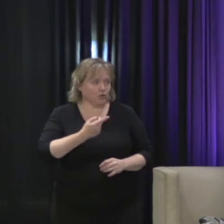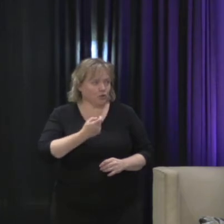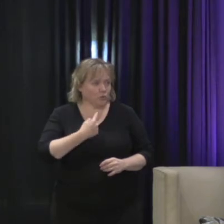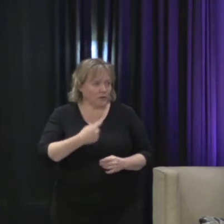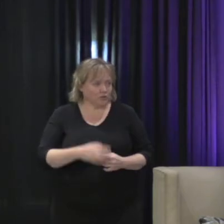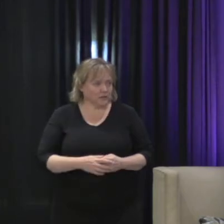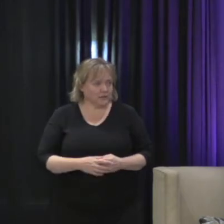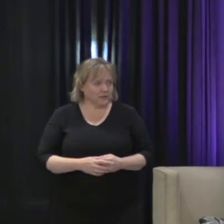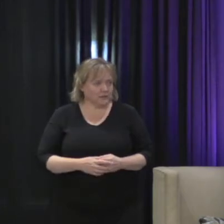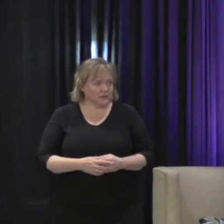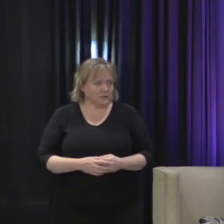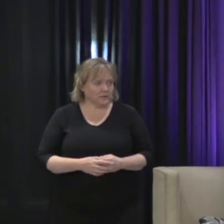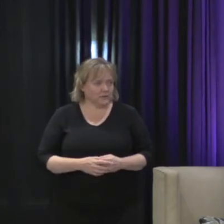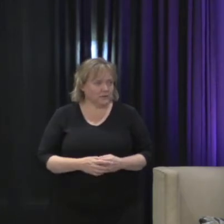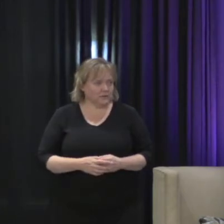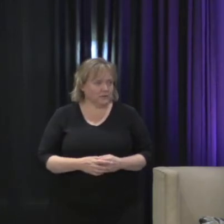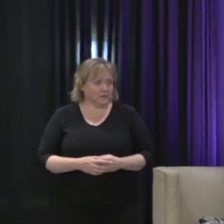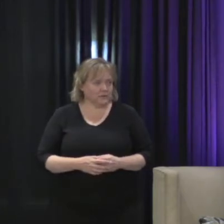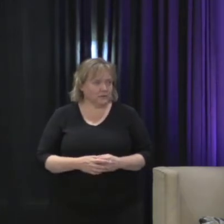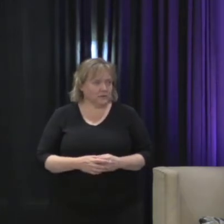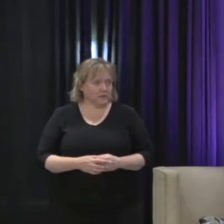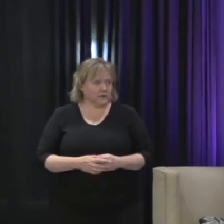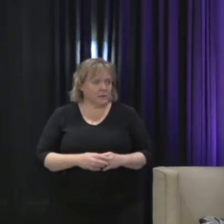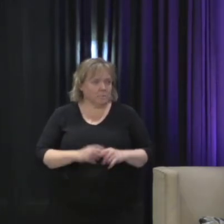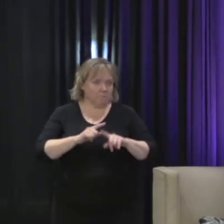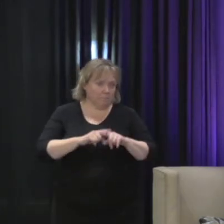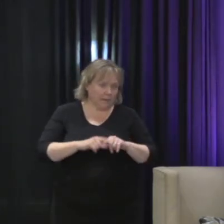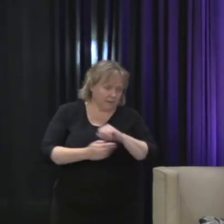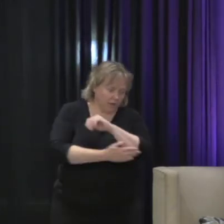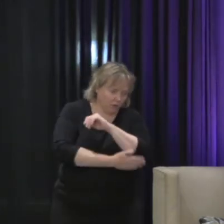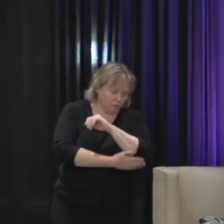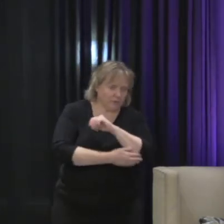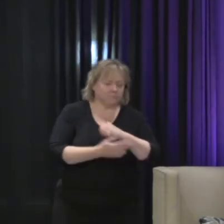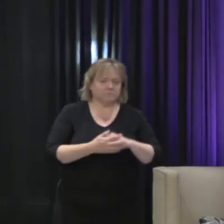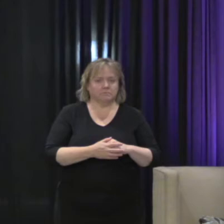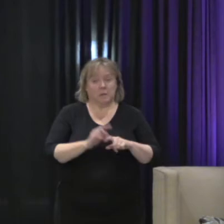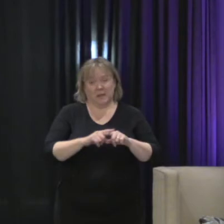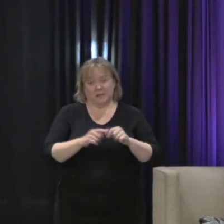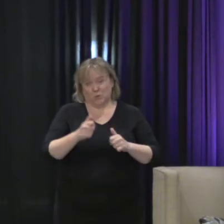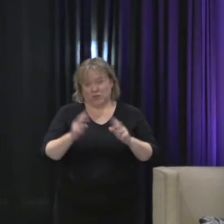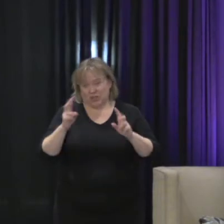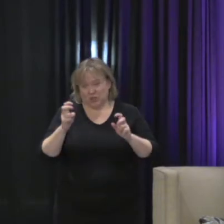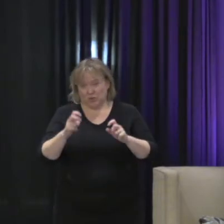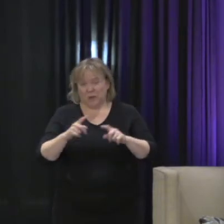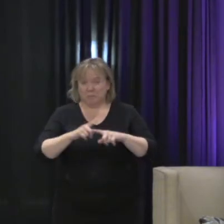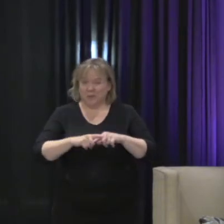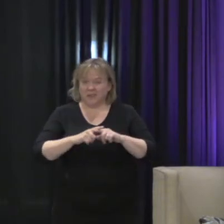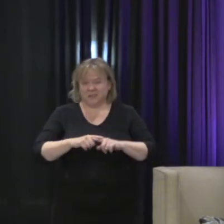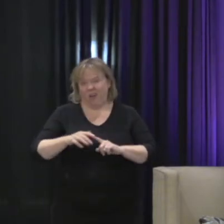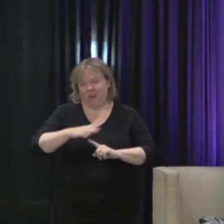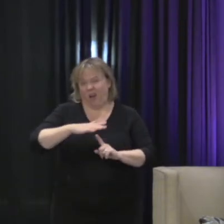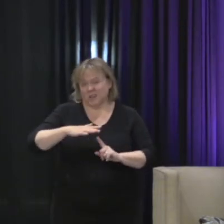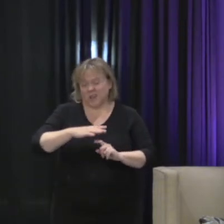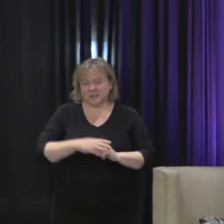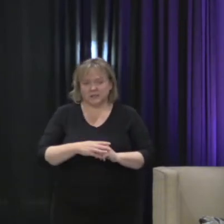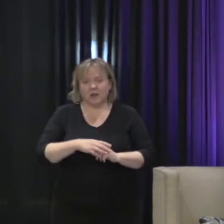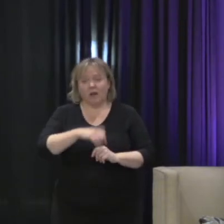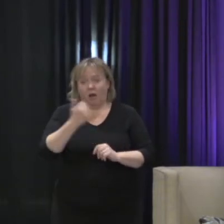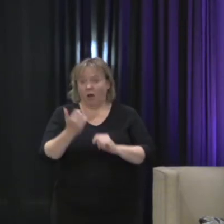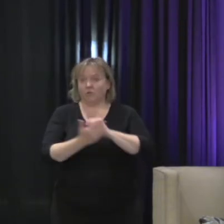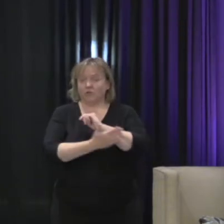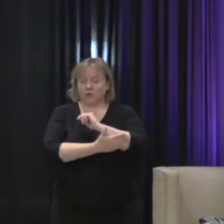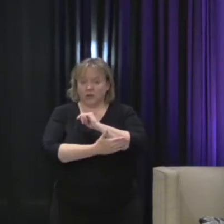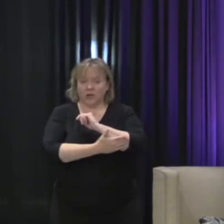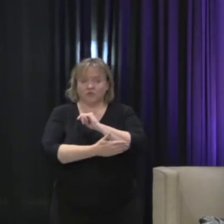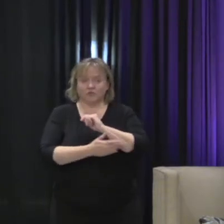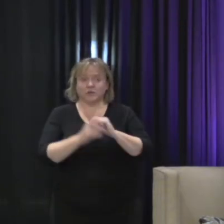think it depends on the country. It depends on the issue and the context. So other countries do take the decisions of